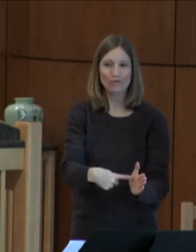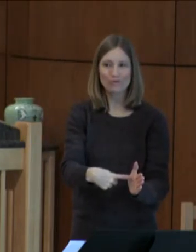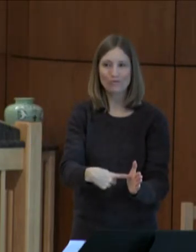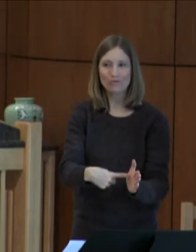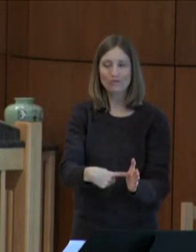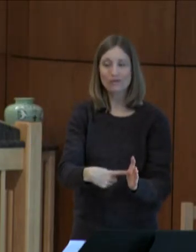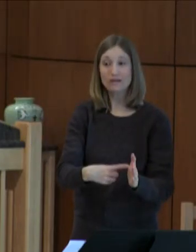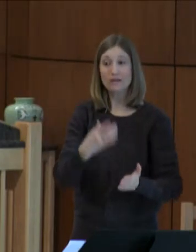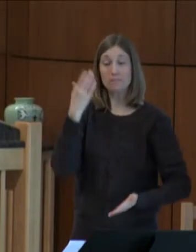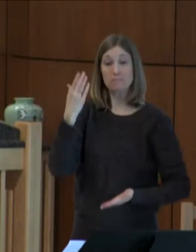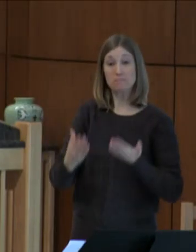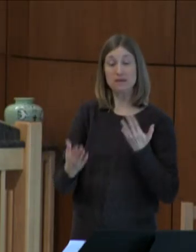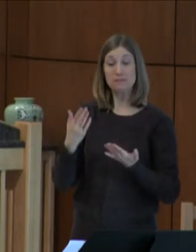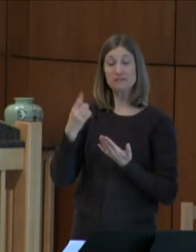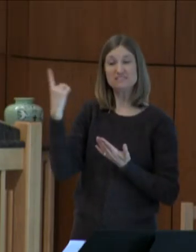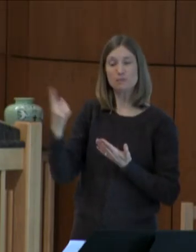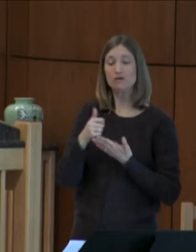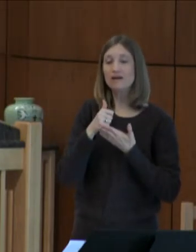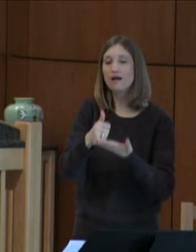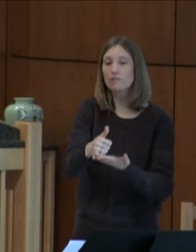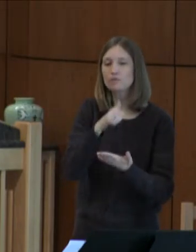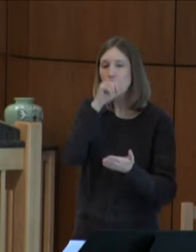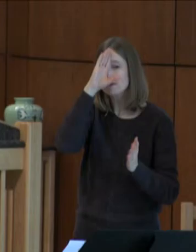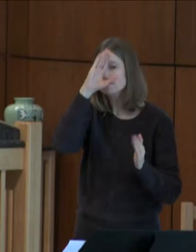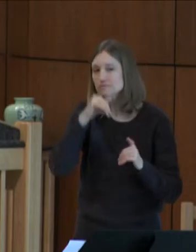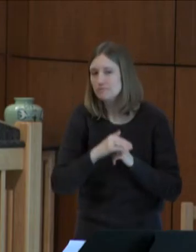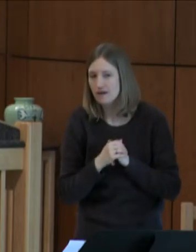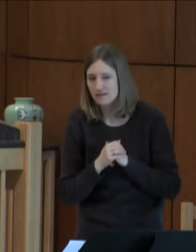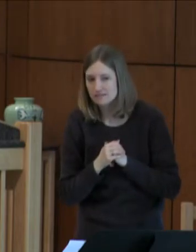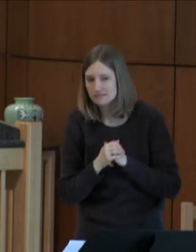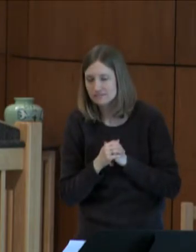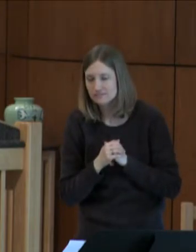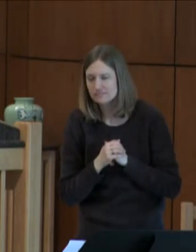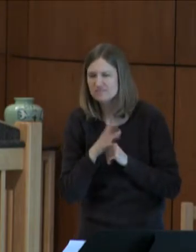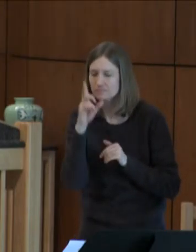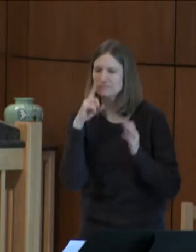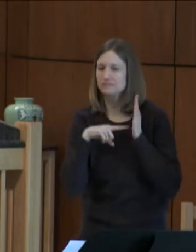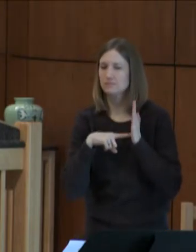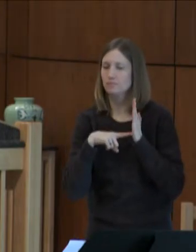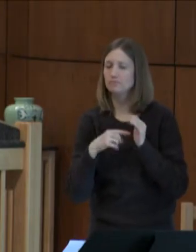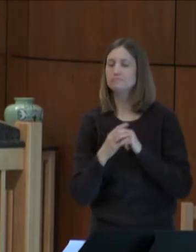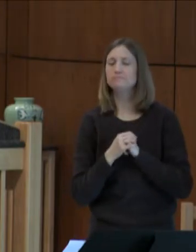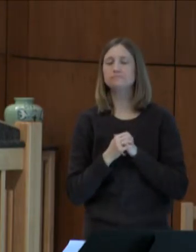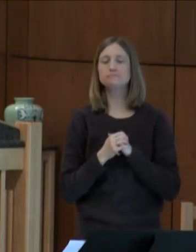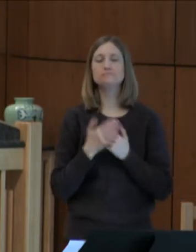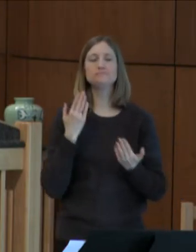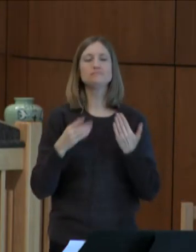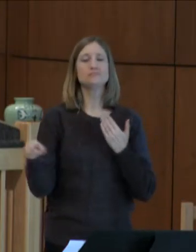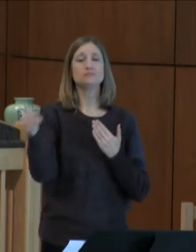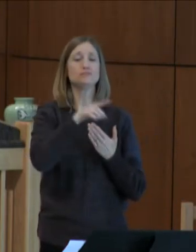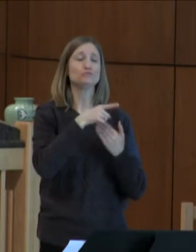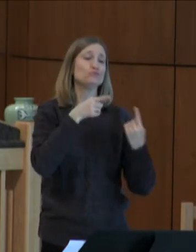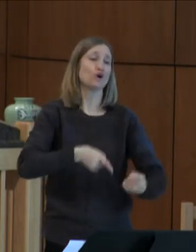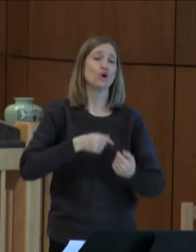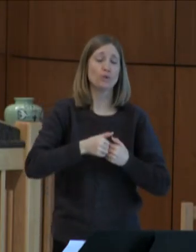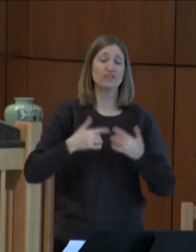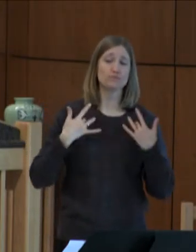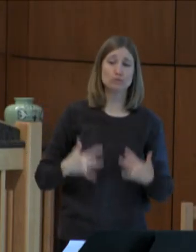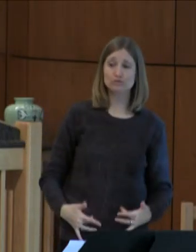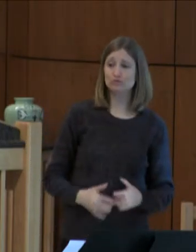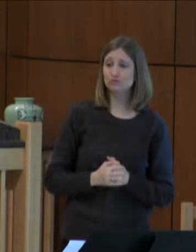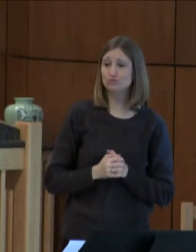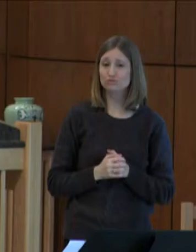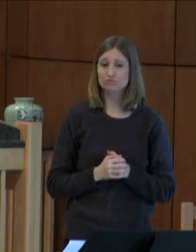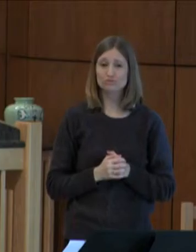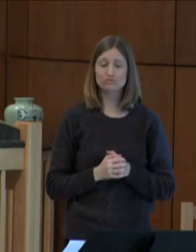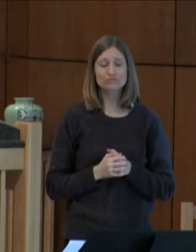the hand that you expect. For example, maybe you're struggling with depression. You just